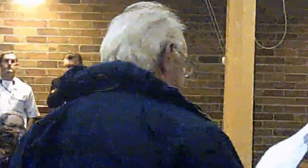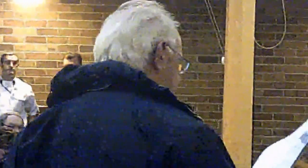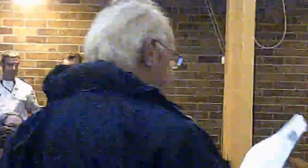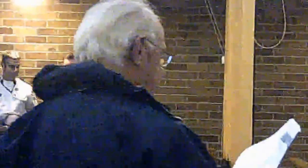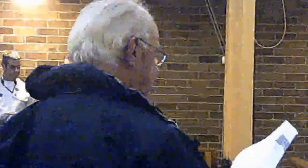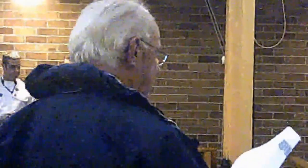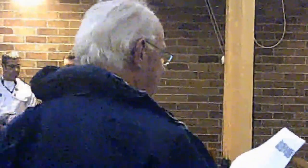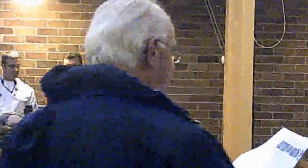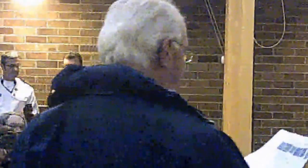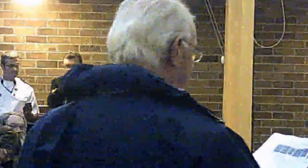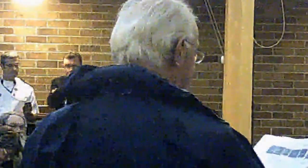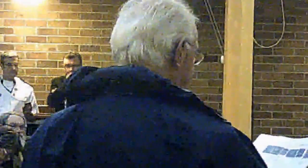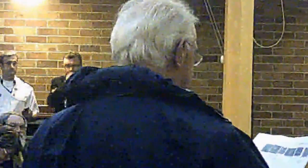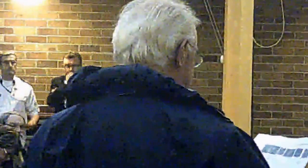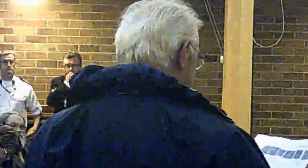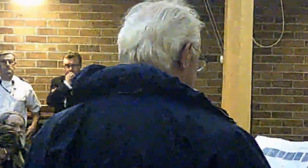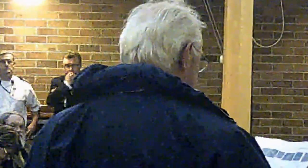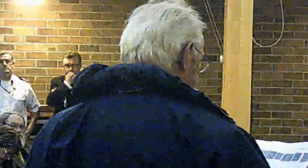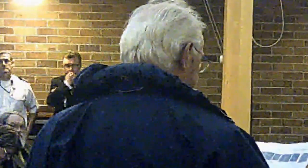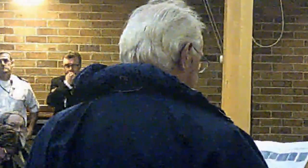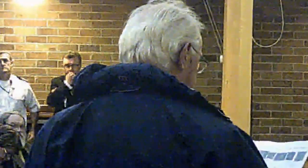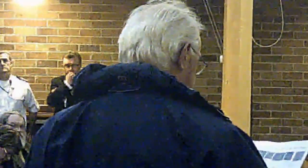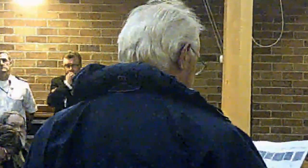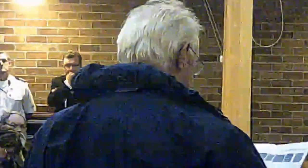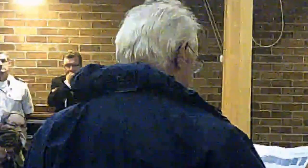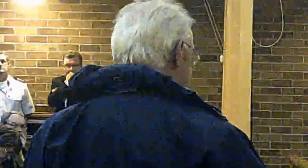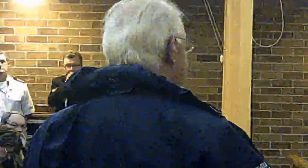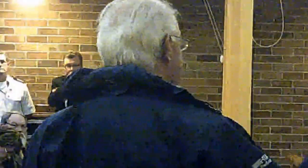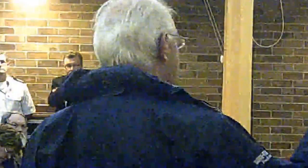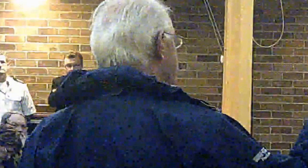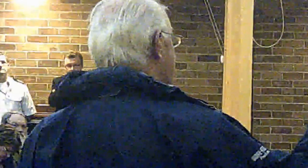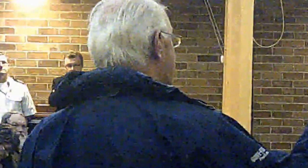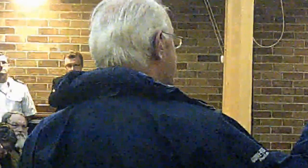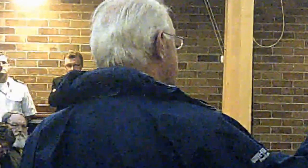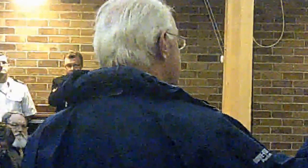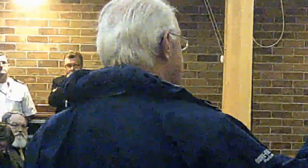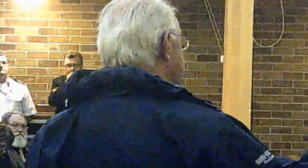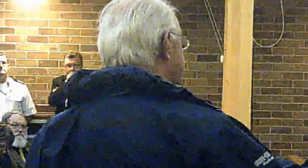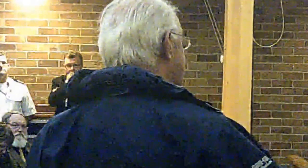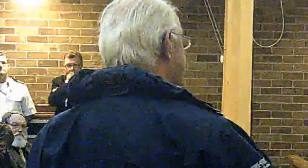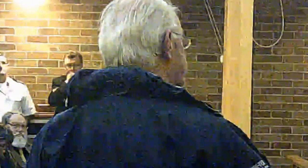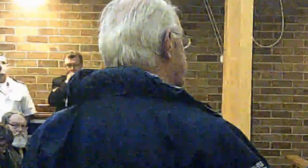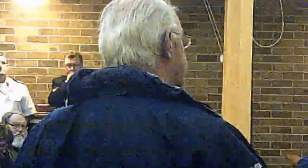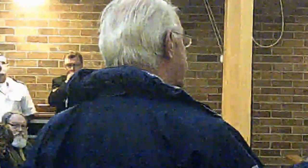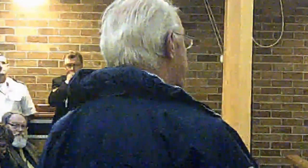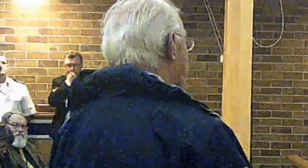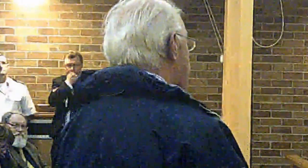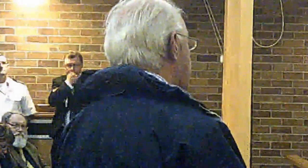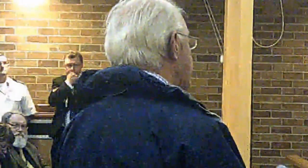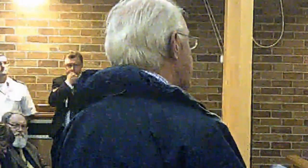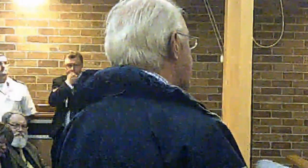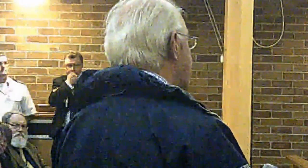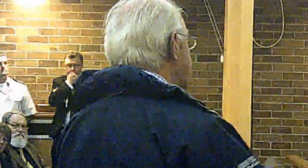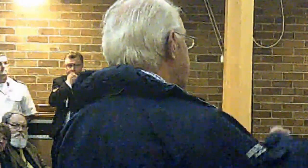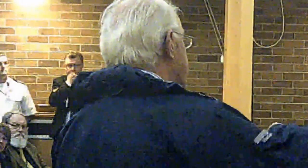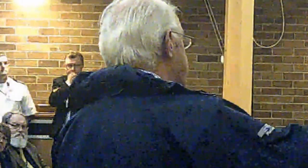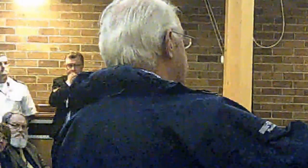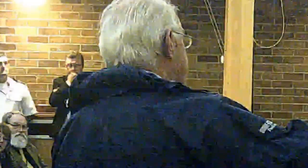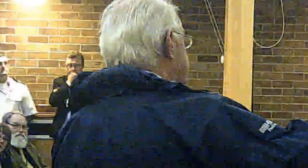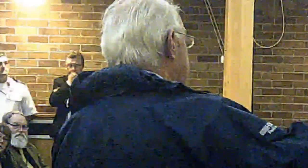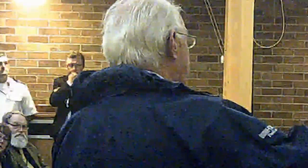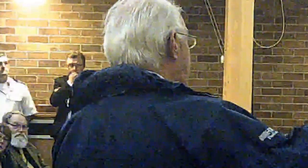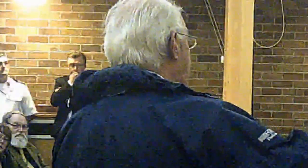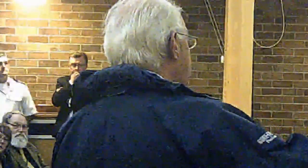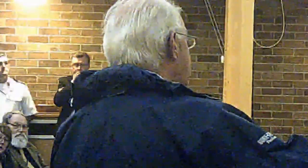The dodgy document. Why is the Punt Lane site not on the only considerations when other Greenbelt